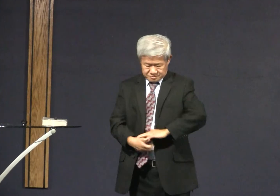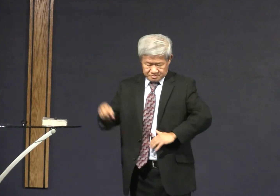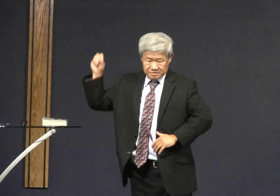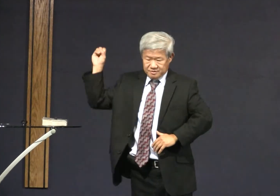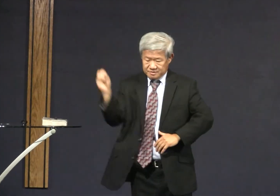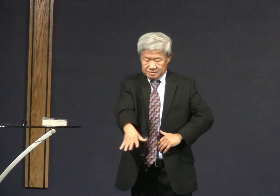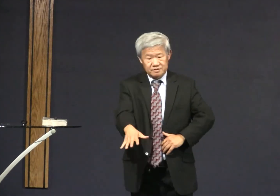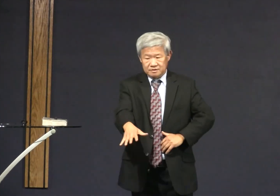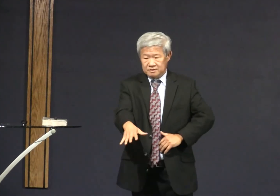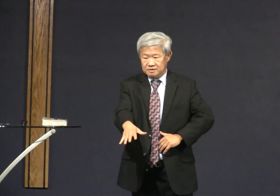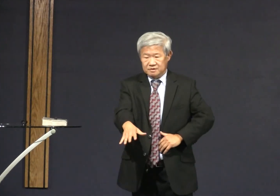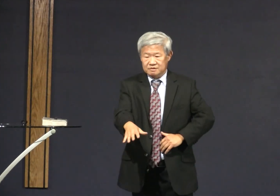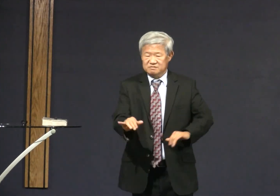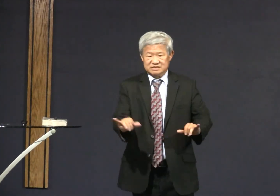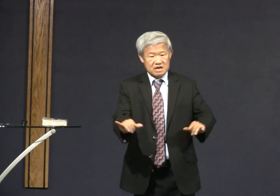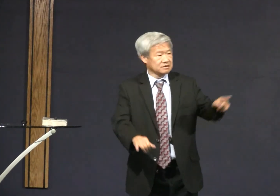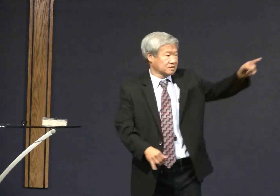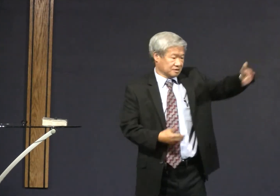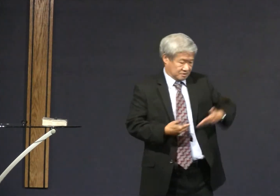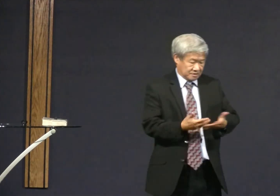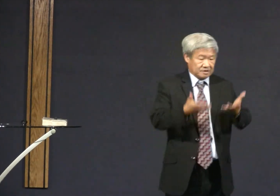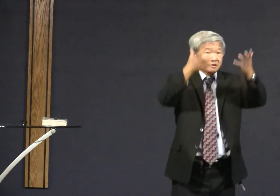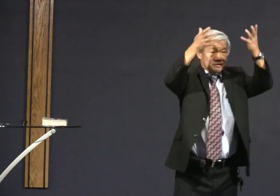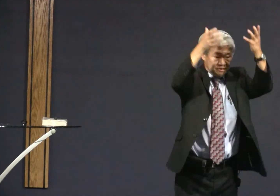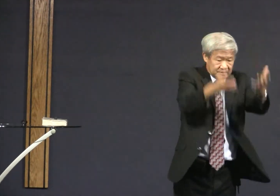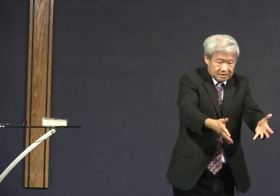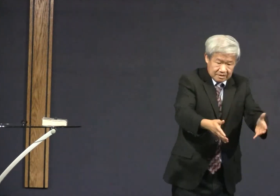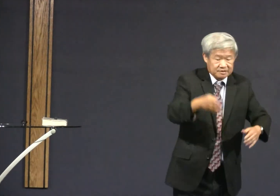so women have abortions today